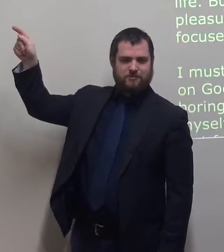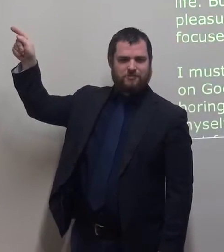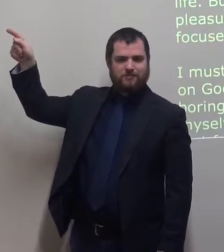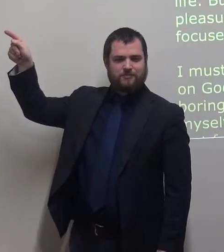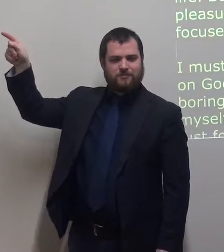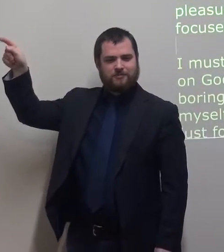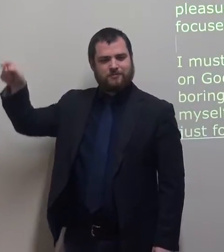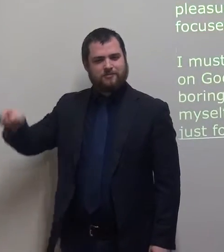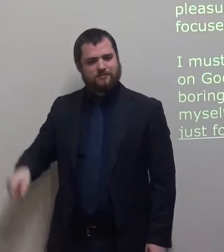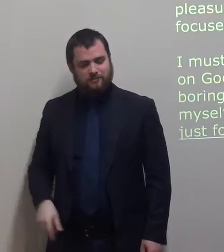life. must do the same.